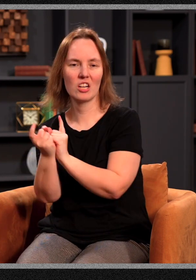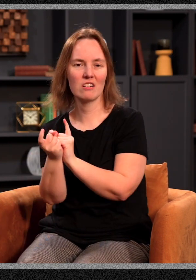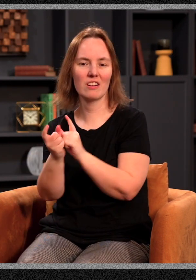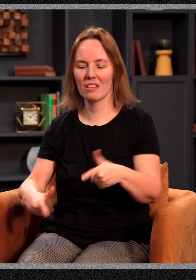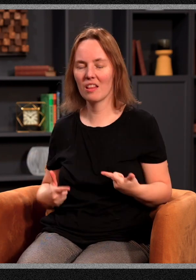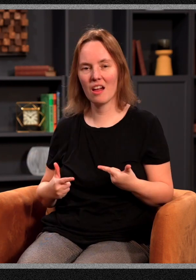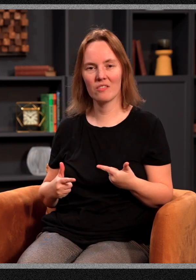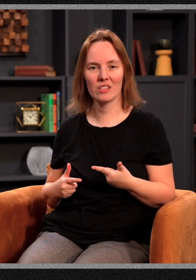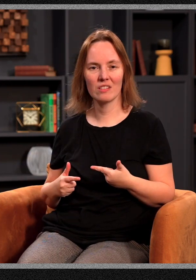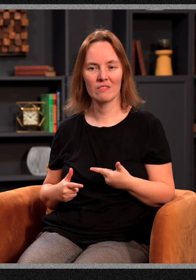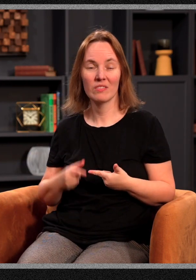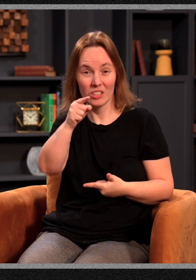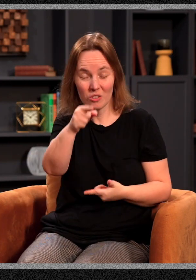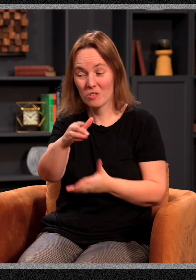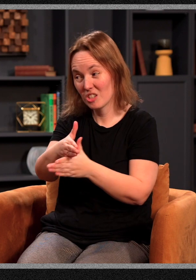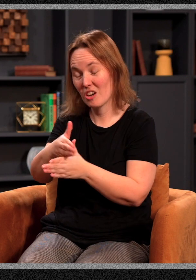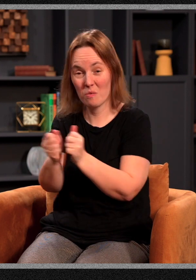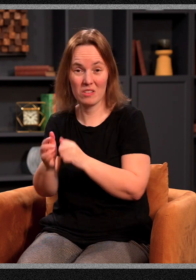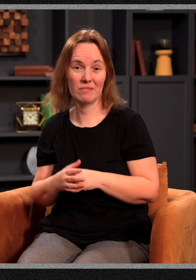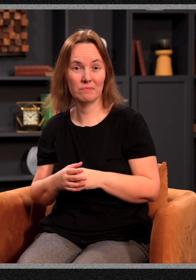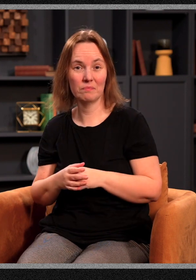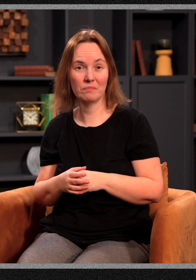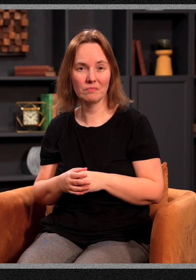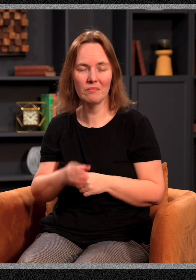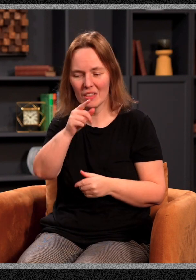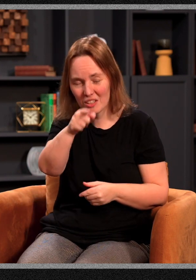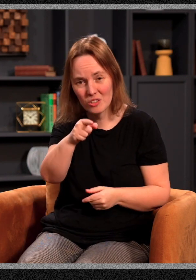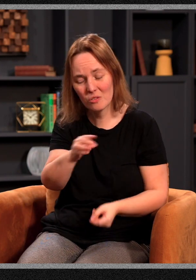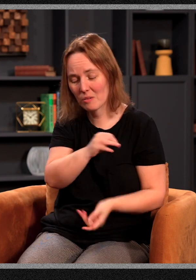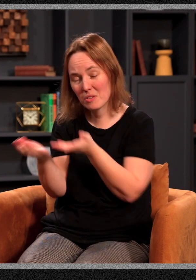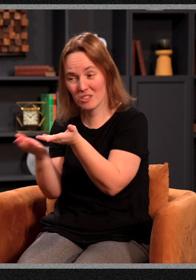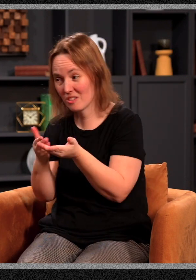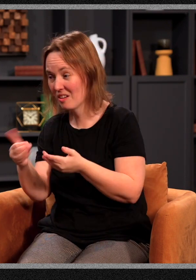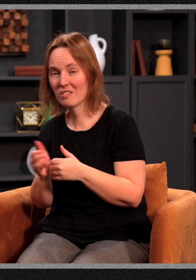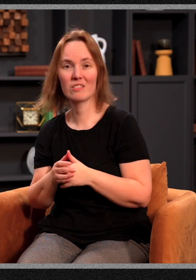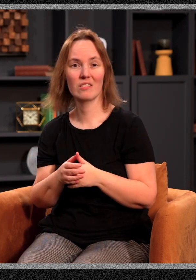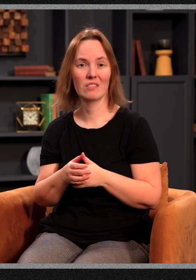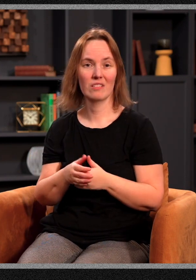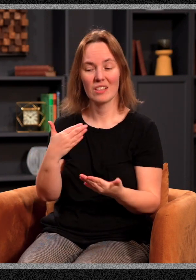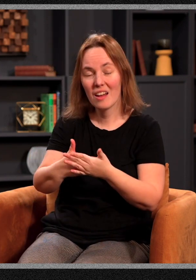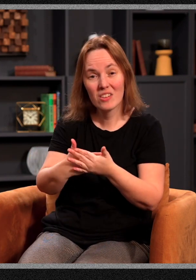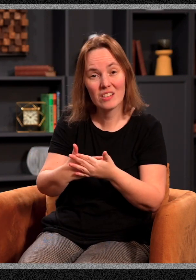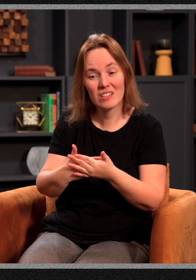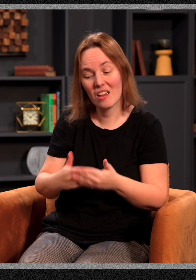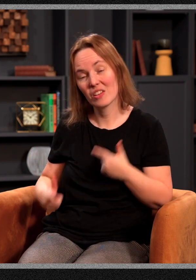change in lives that you get to share it with, that you get to minister to. You see, the evidence of a living